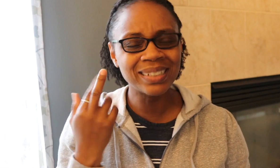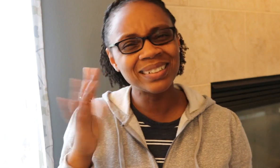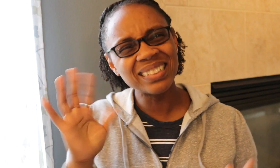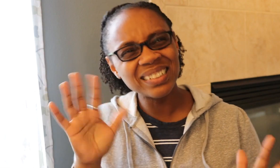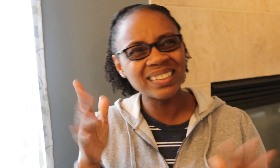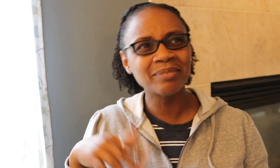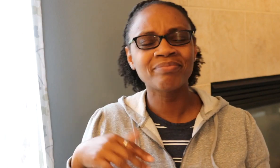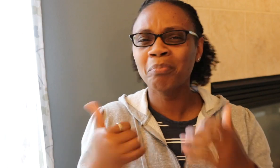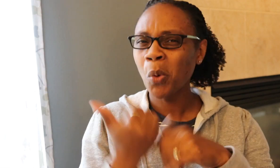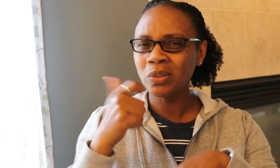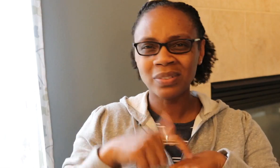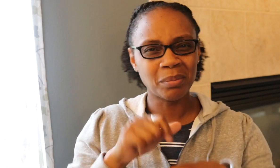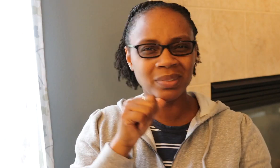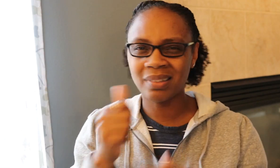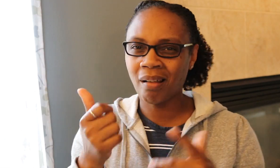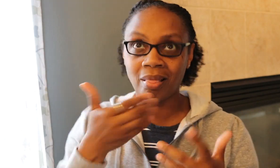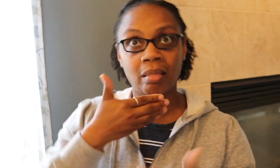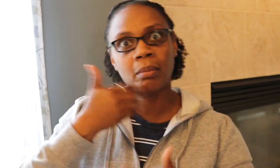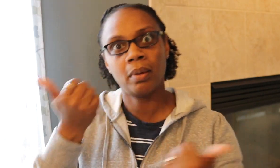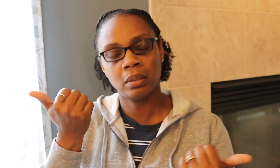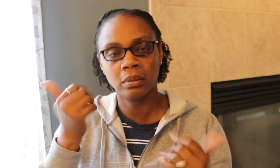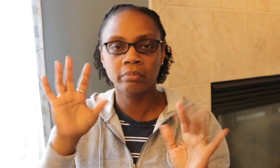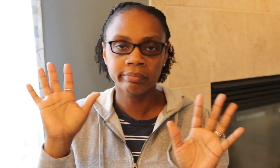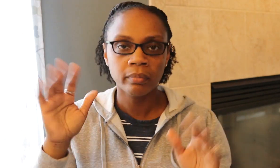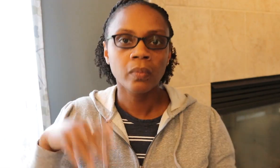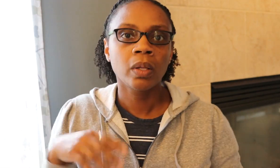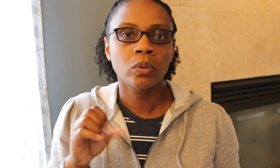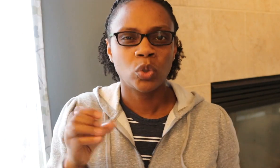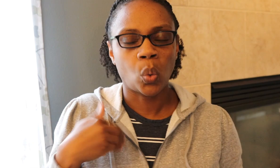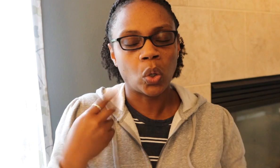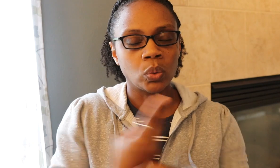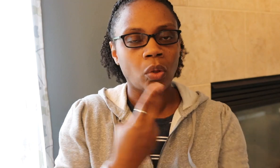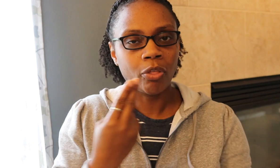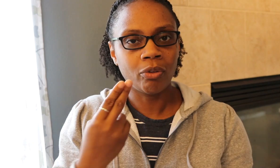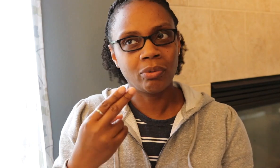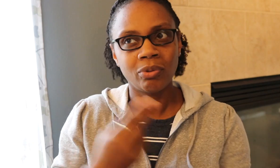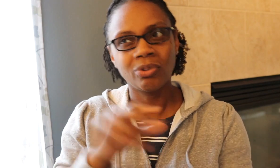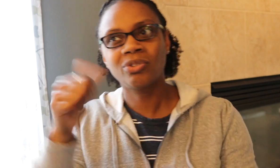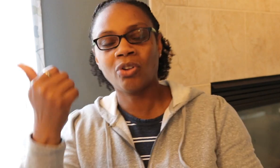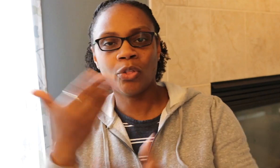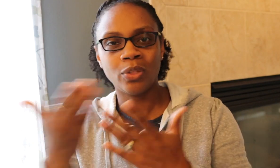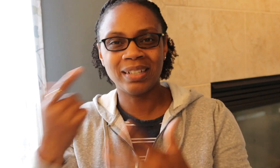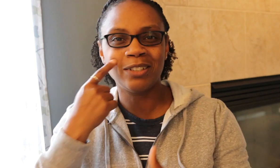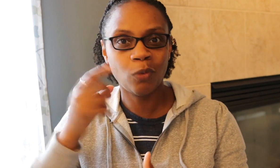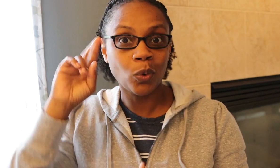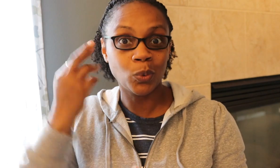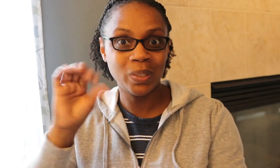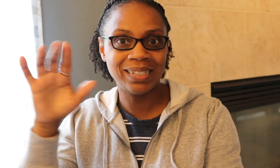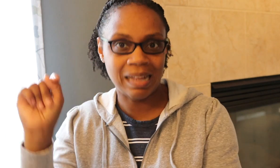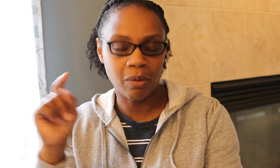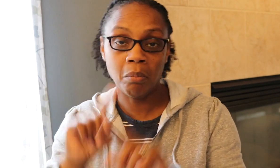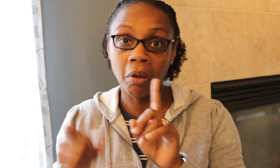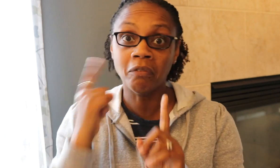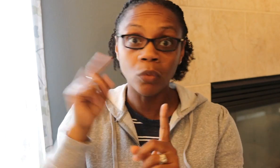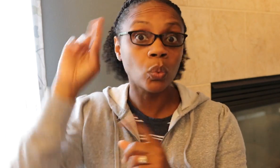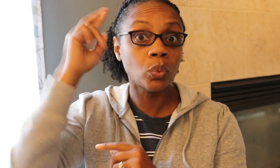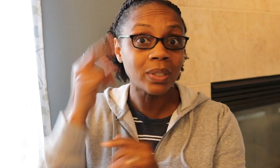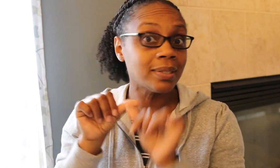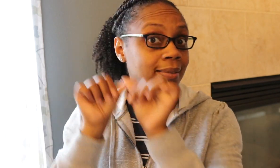again, when I take out the twists, sometimes just not the best results. So I use other things if I actually want to do a twist out after having